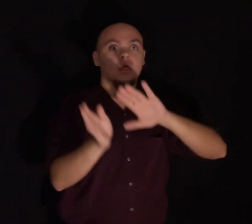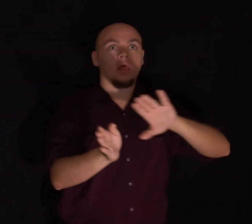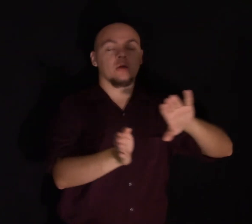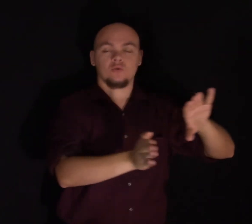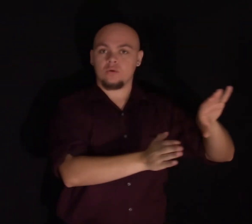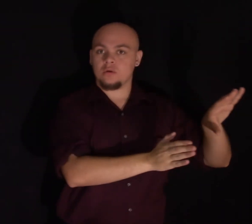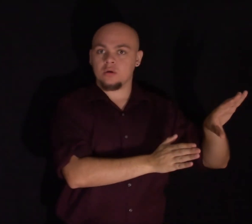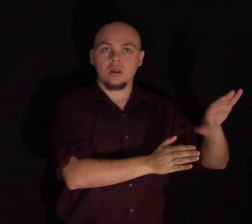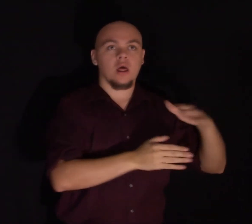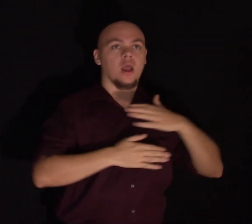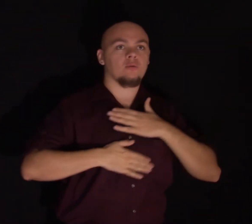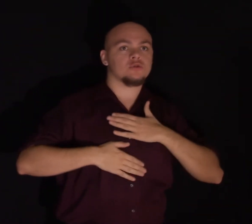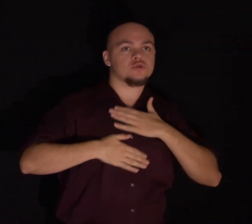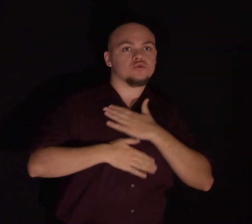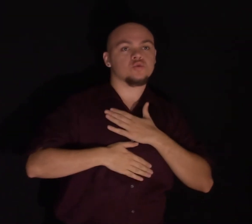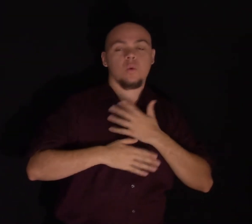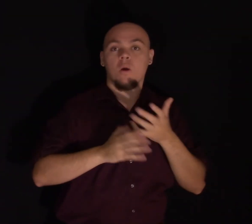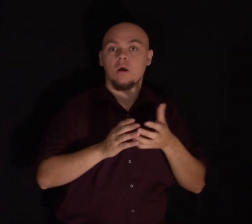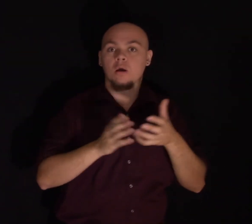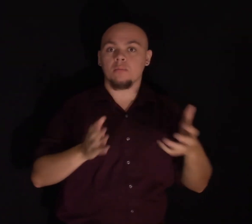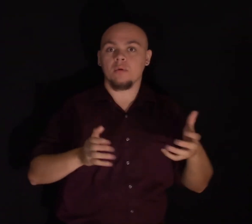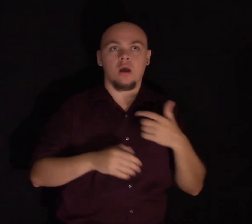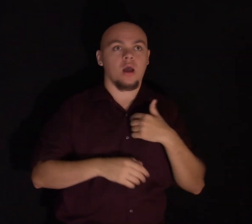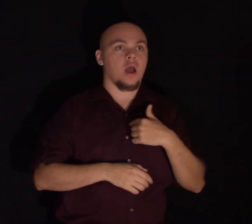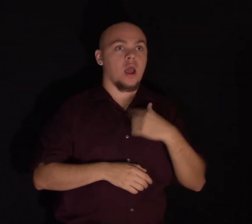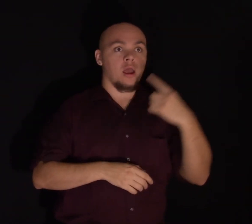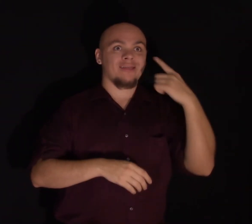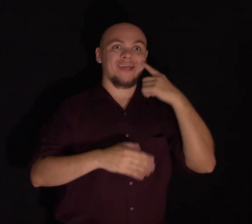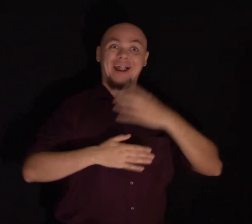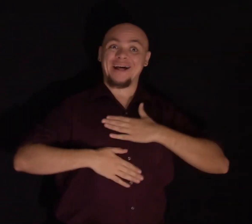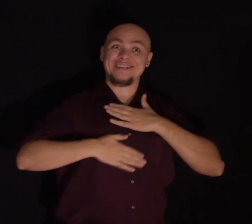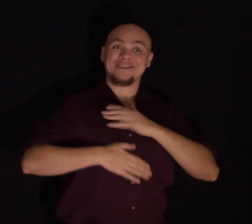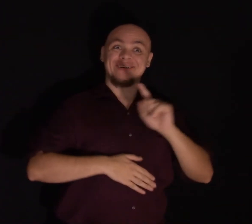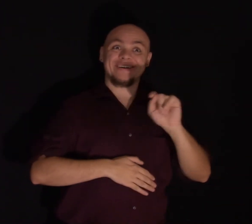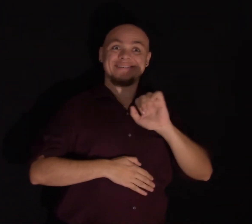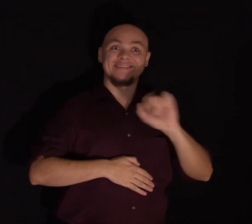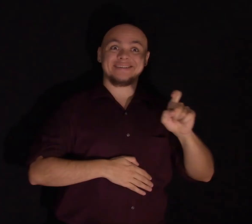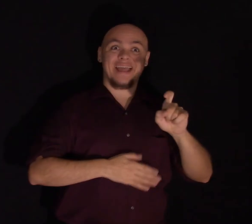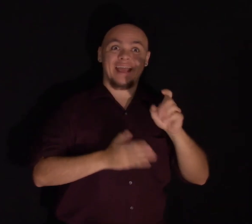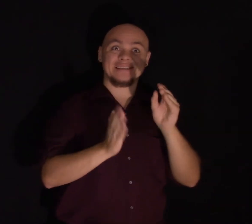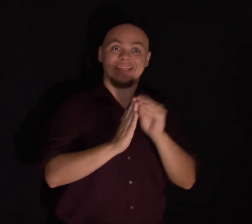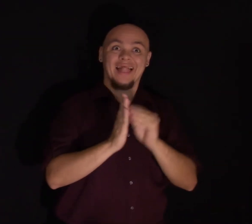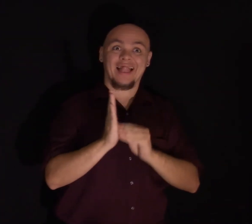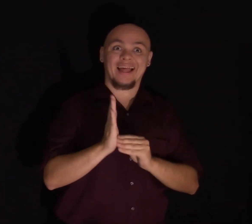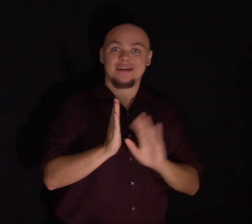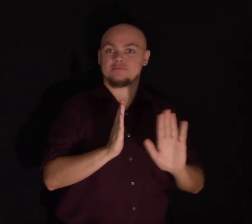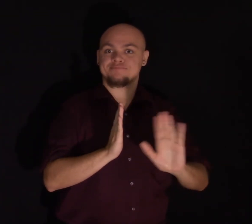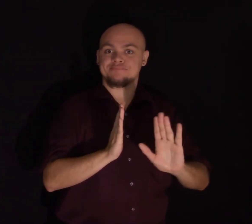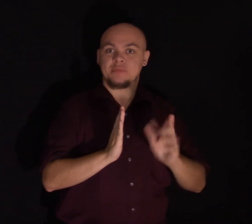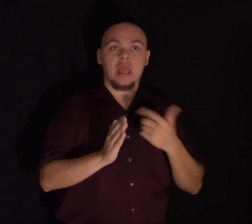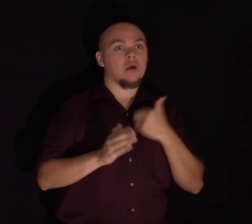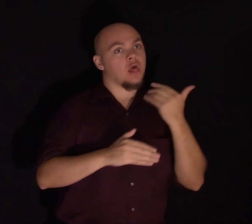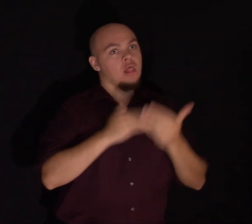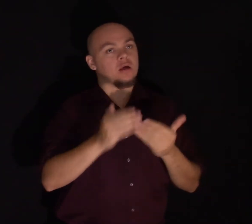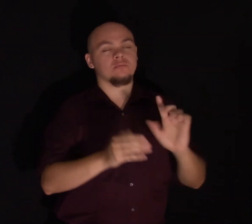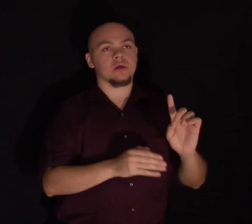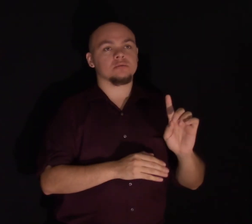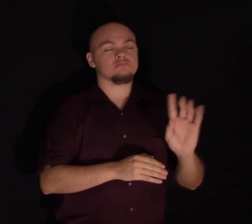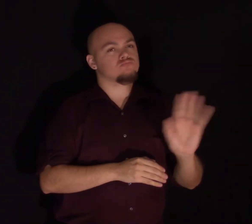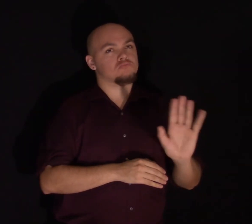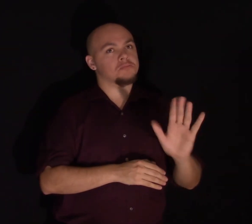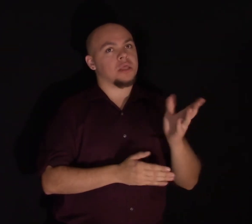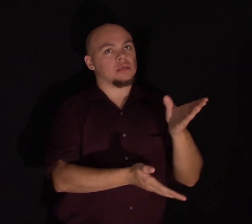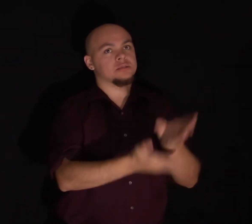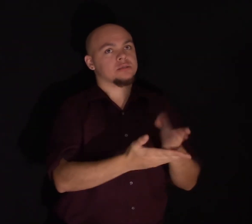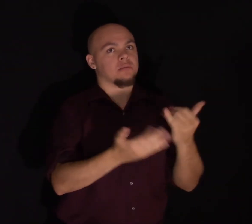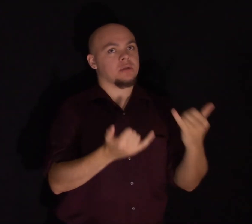And I was enjoying it so much. I never thought I could enjoy a tax return, I tell you. That I wanted to carry on. But something told me, no, I've got to